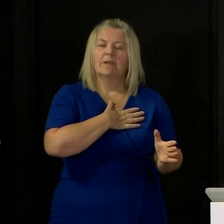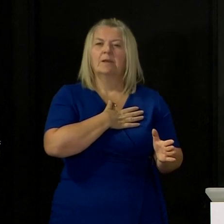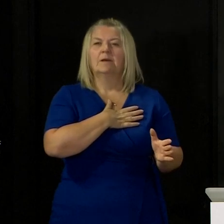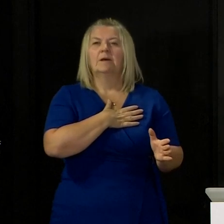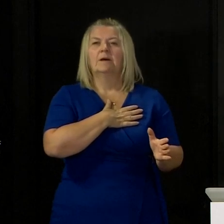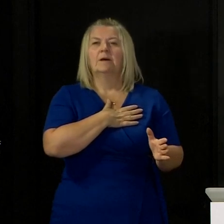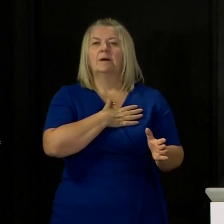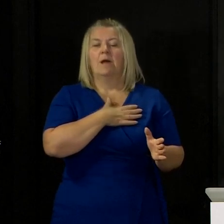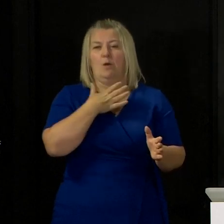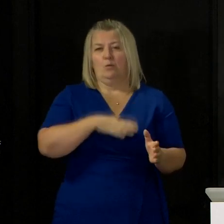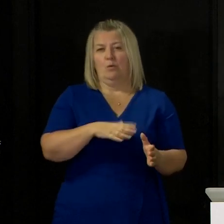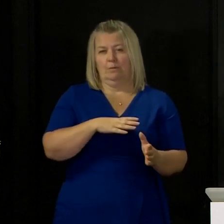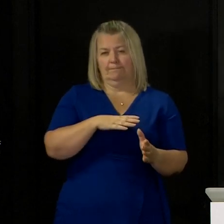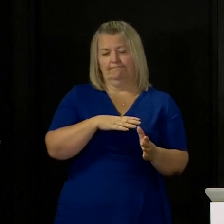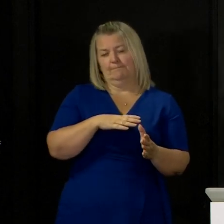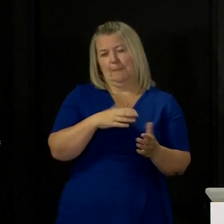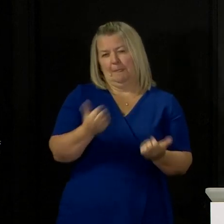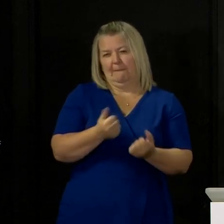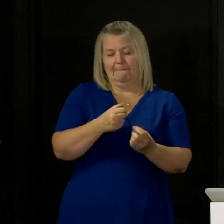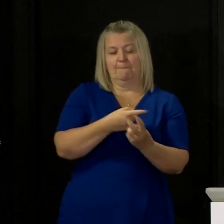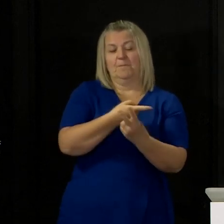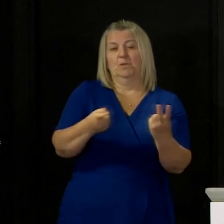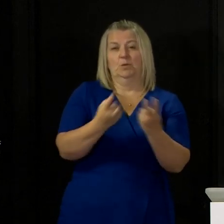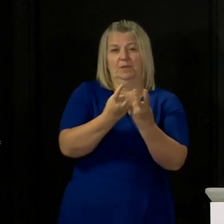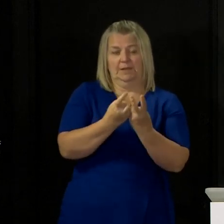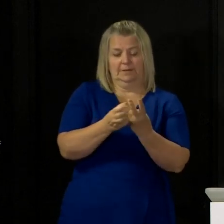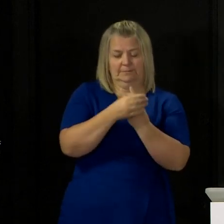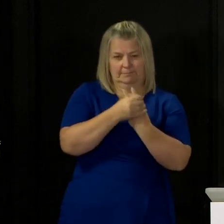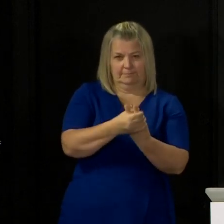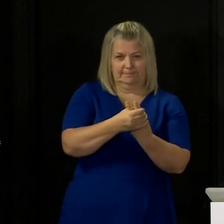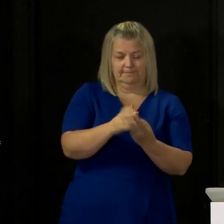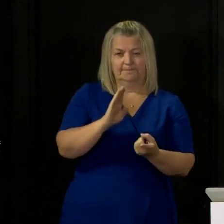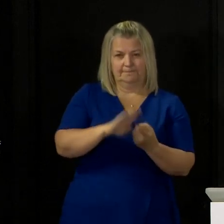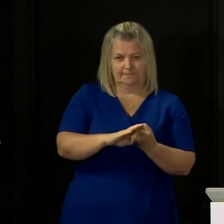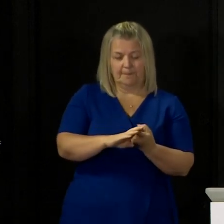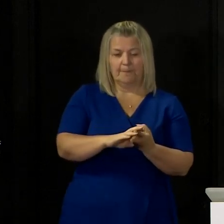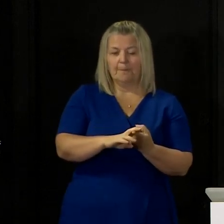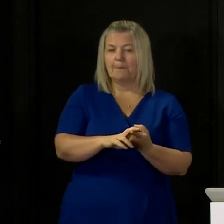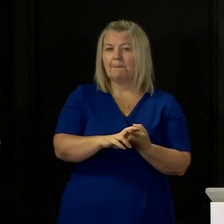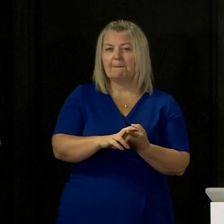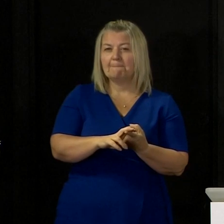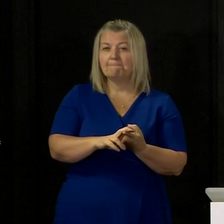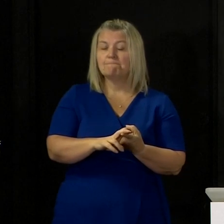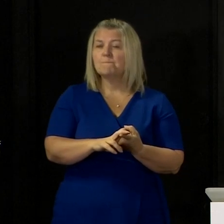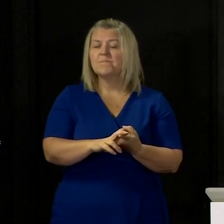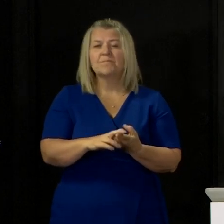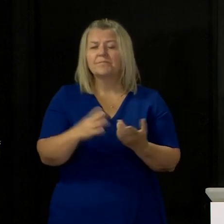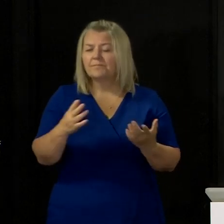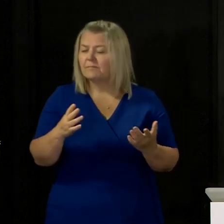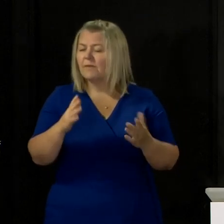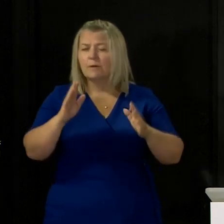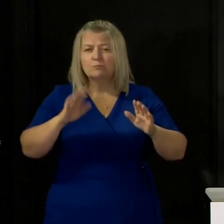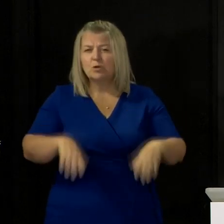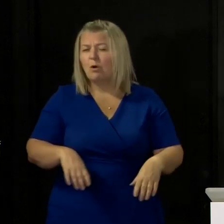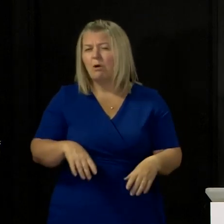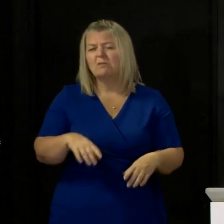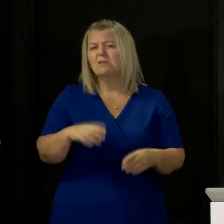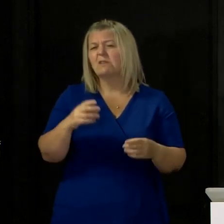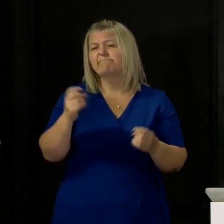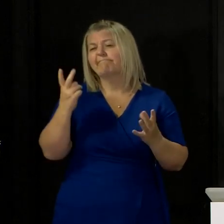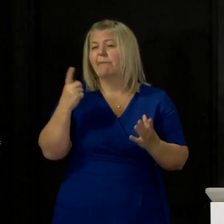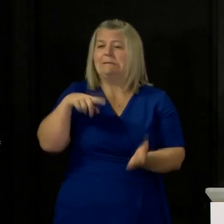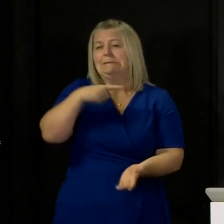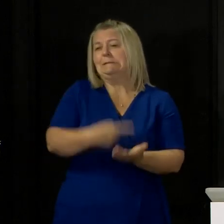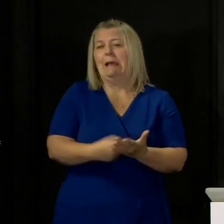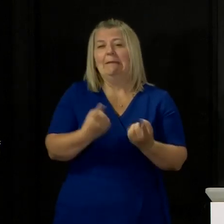and they're related none of these restrictions are being applied lightly and none of them are being continued